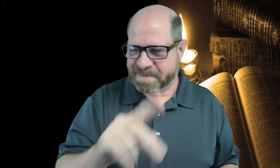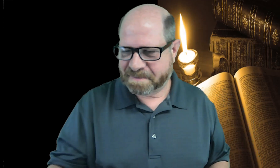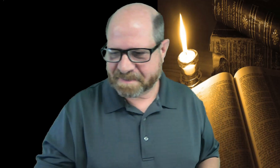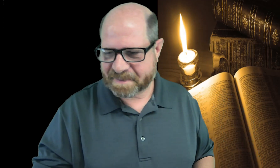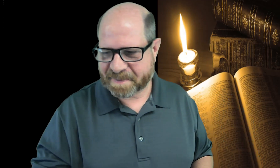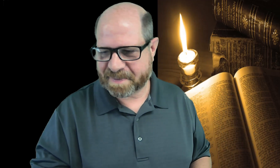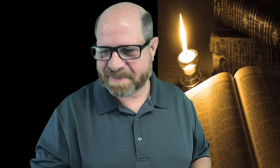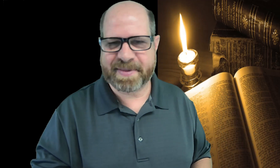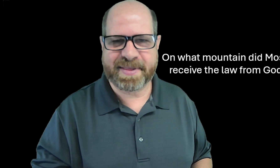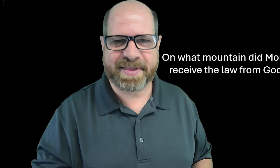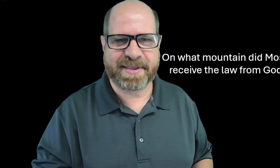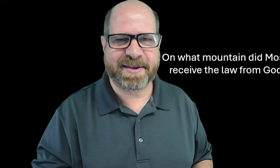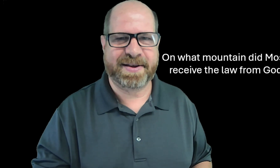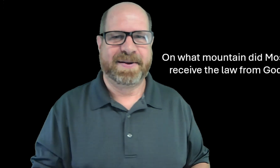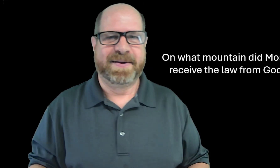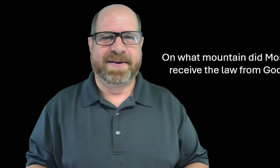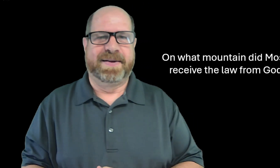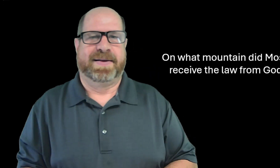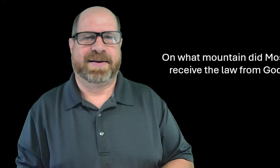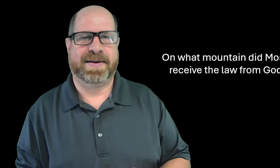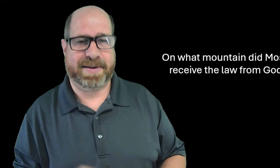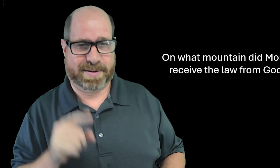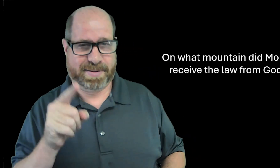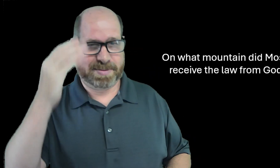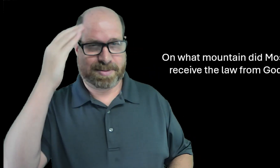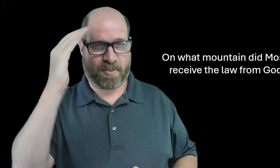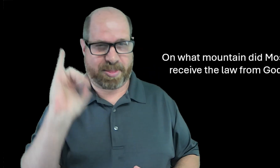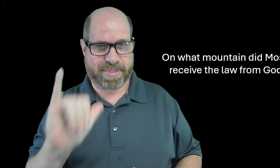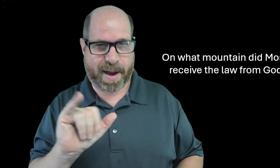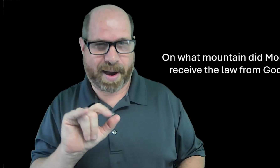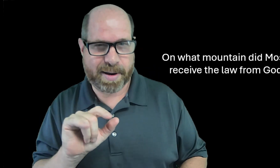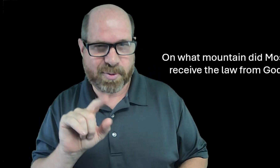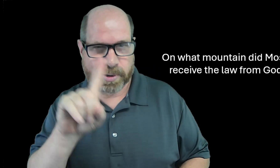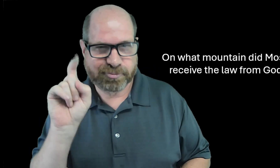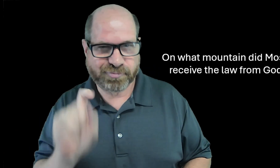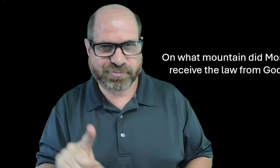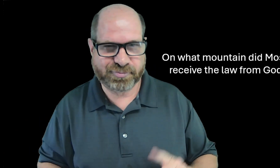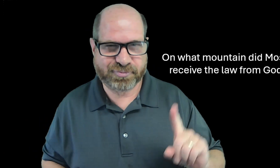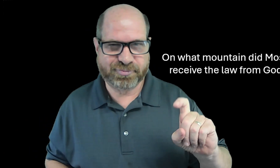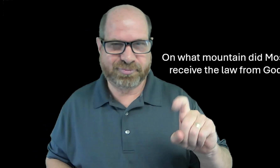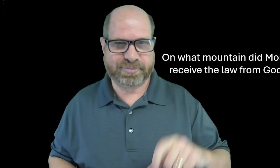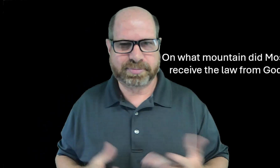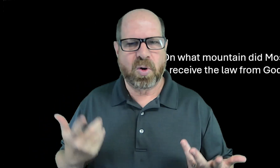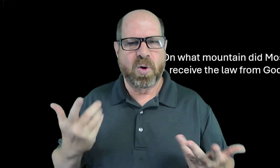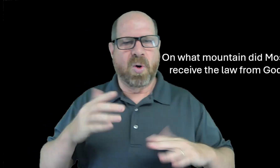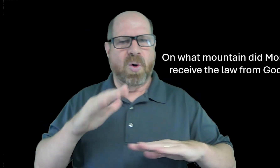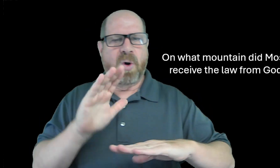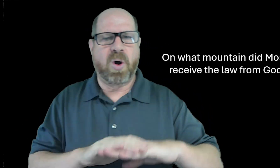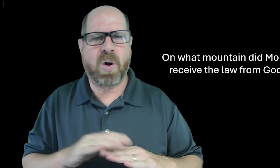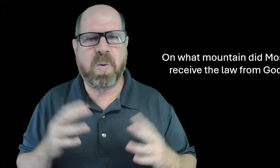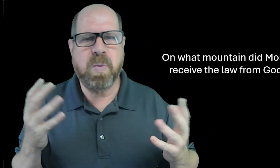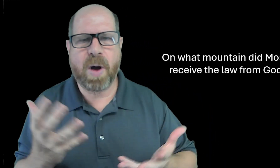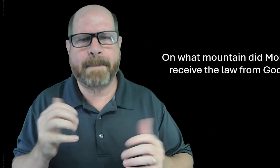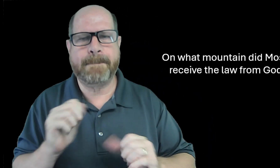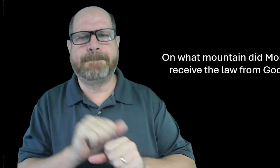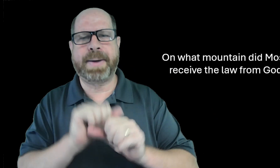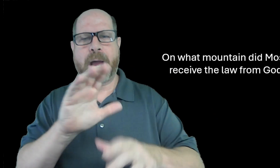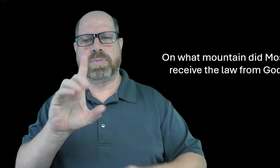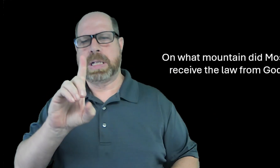do you know the answer to our trivia question on what mountain